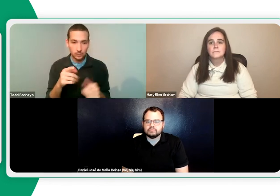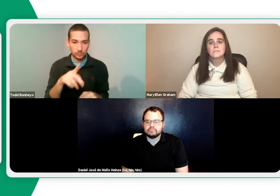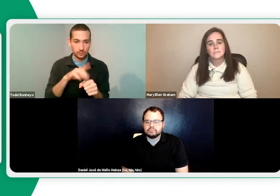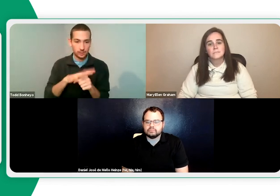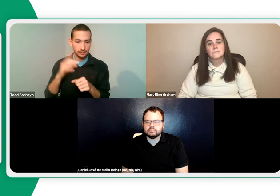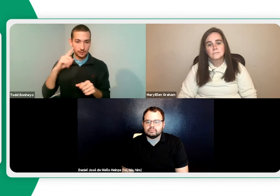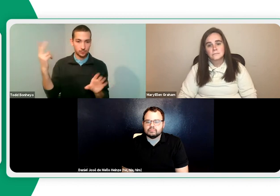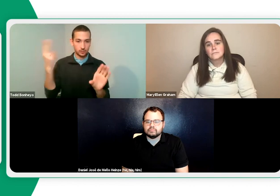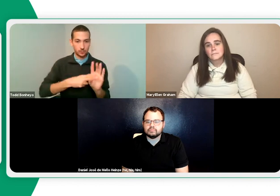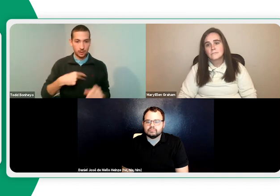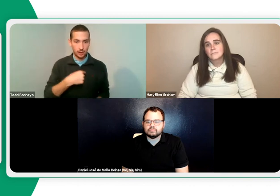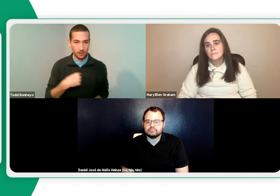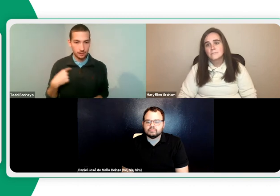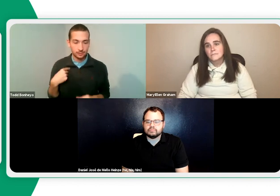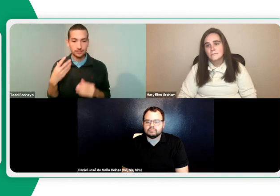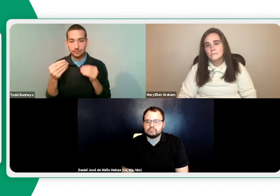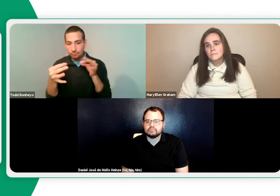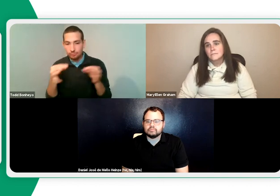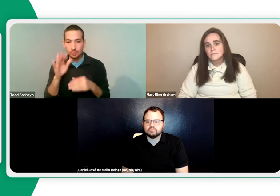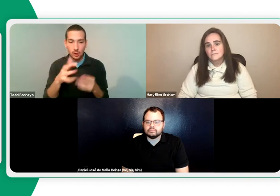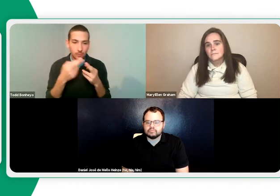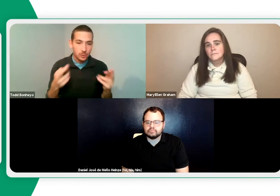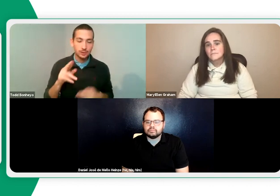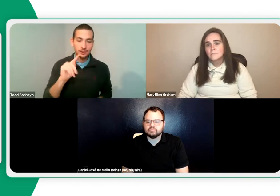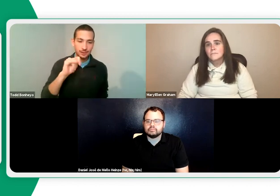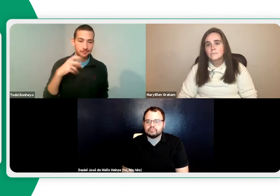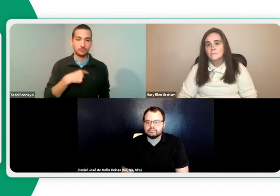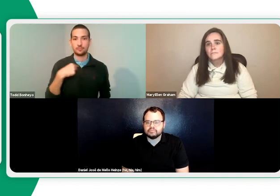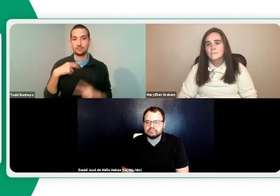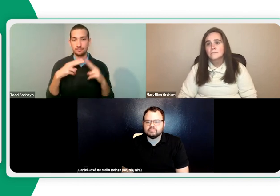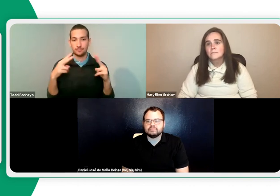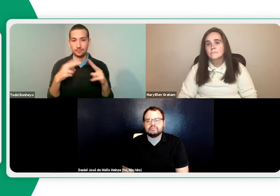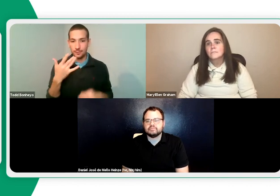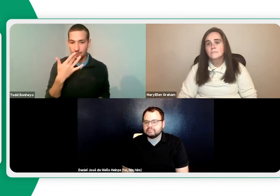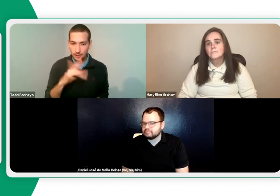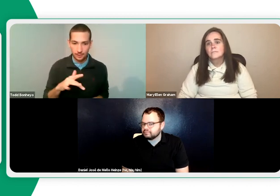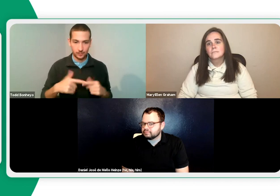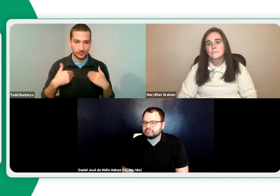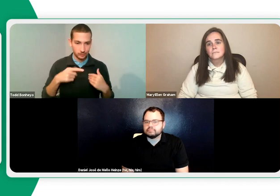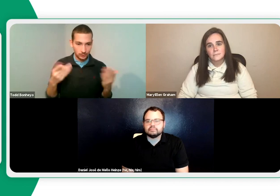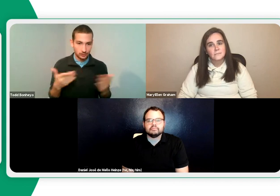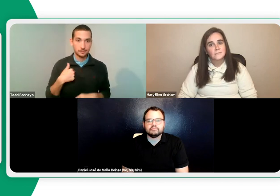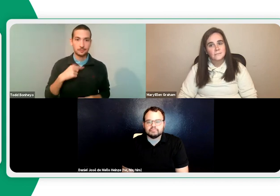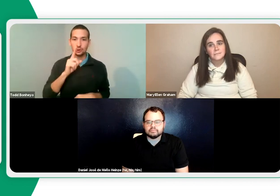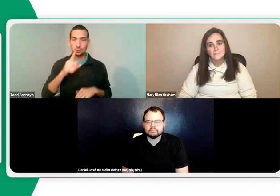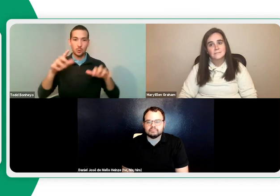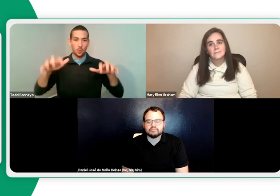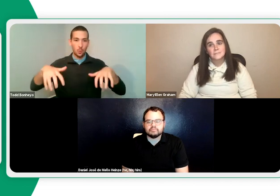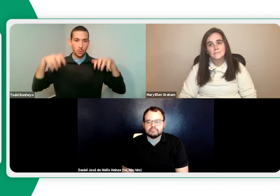for the evening. And Daniel, we want to express our gratitude for your joining us, sharing your tips and resources with us. We are